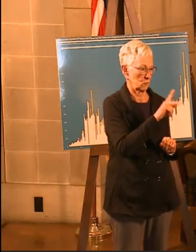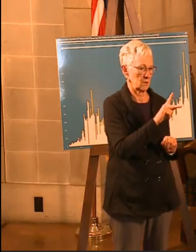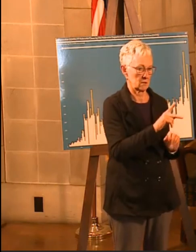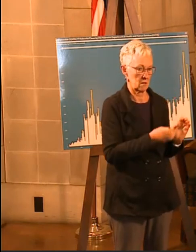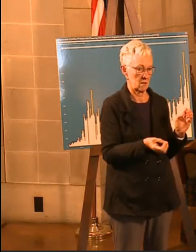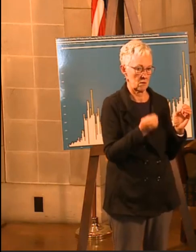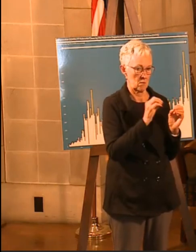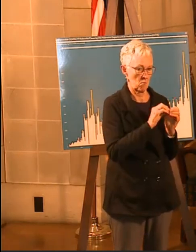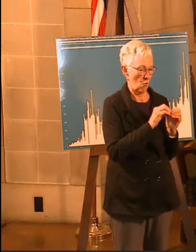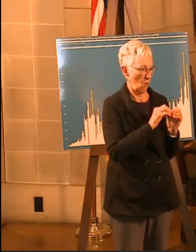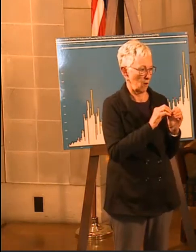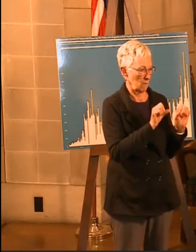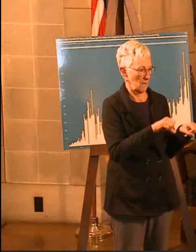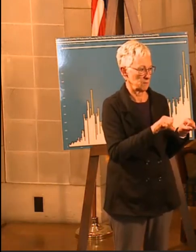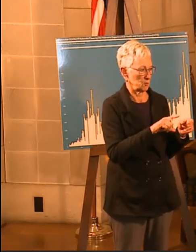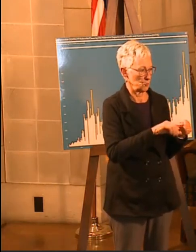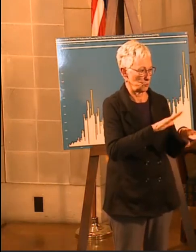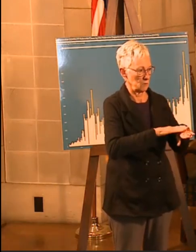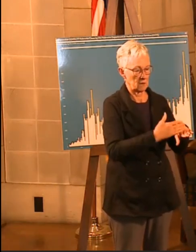Question for Commissioner and Minister.